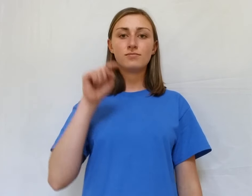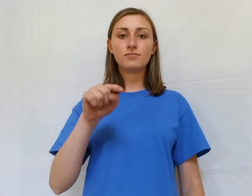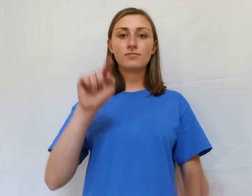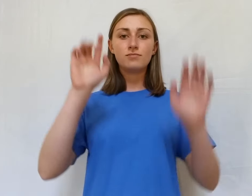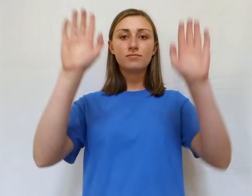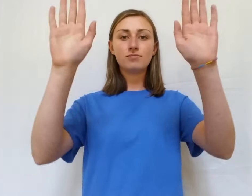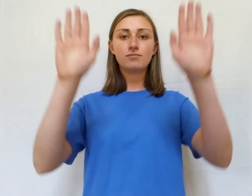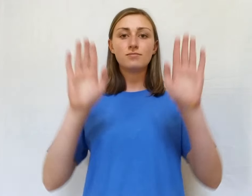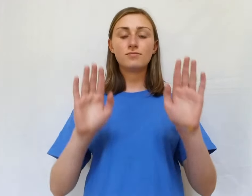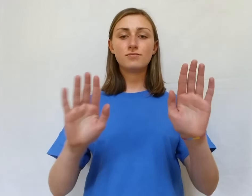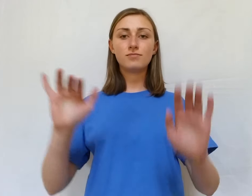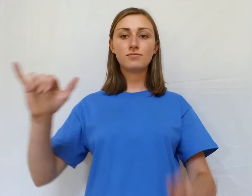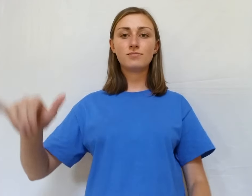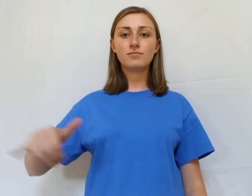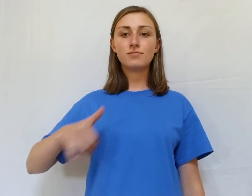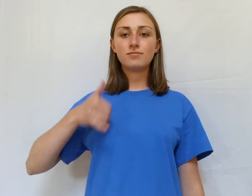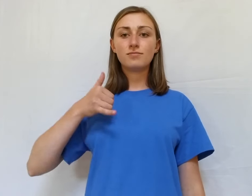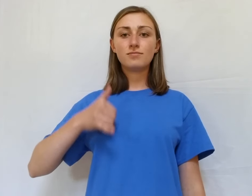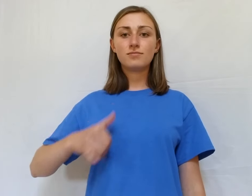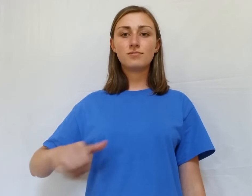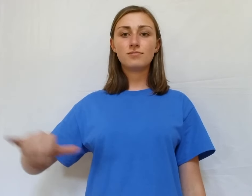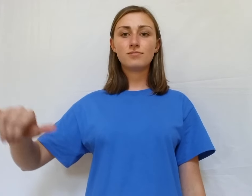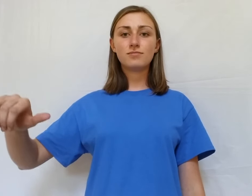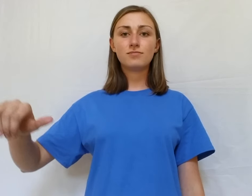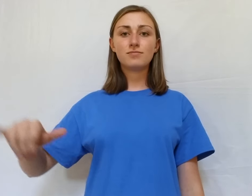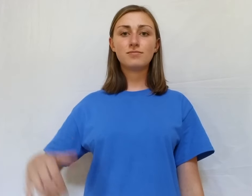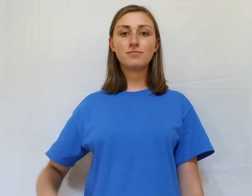You're Wonderful Too Thank you